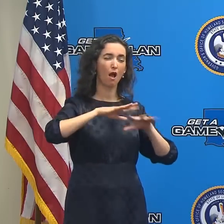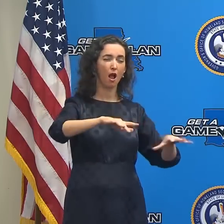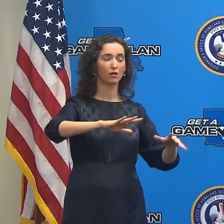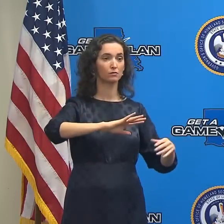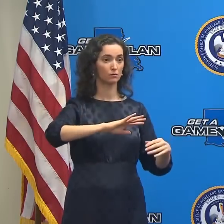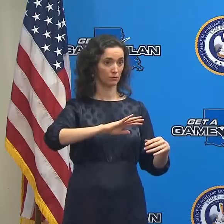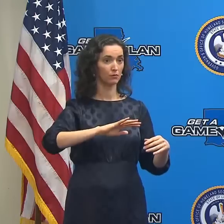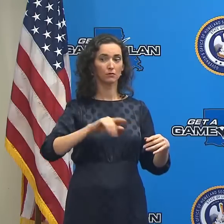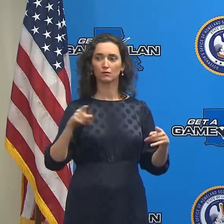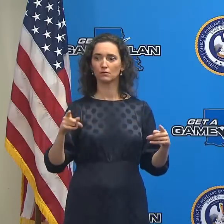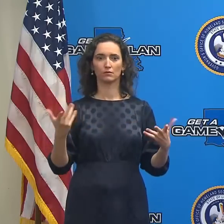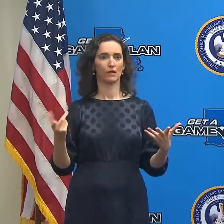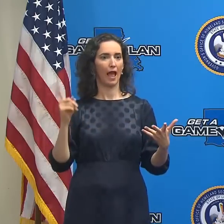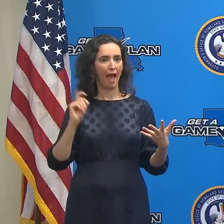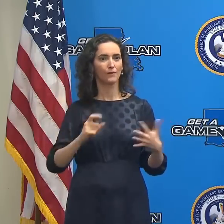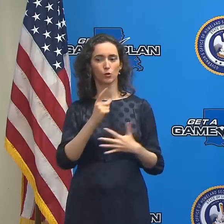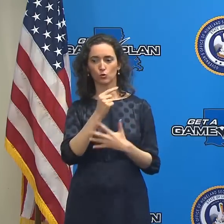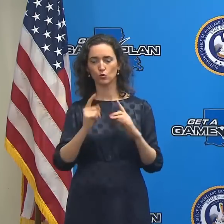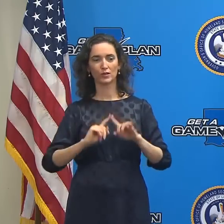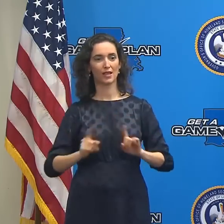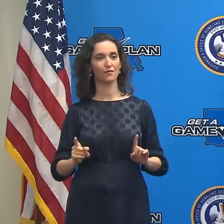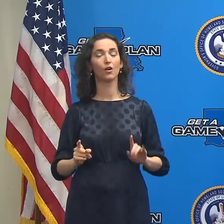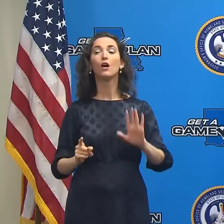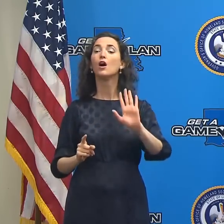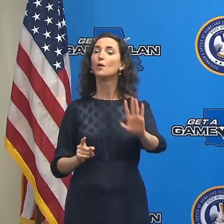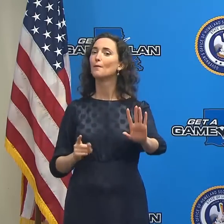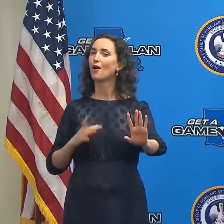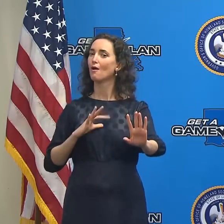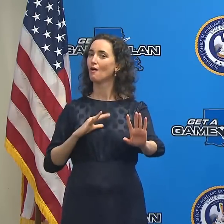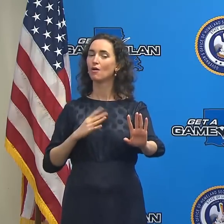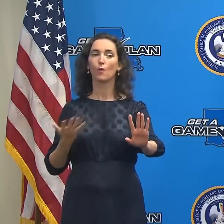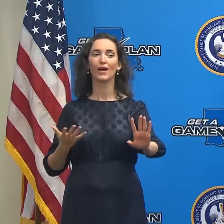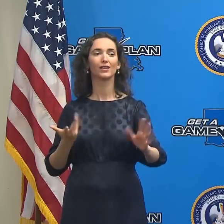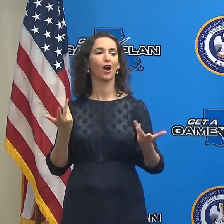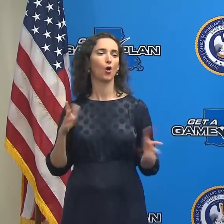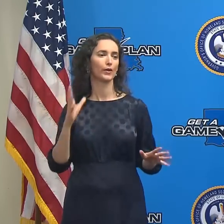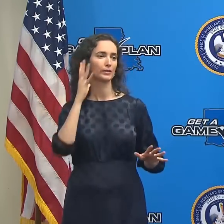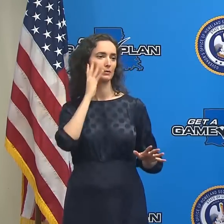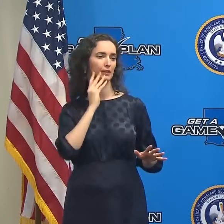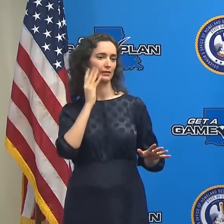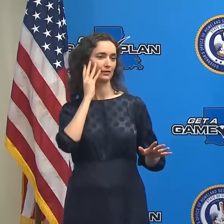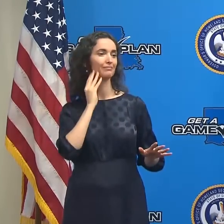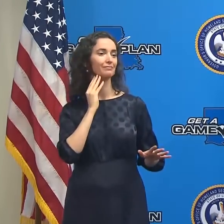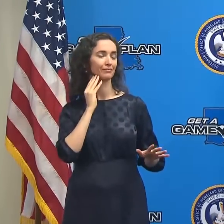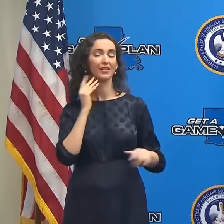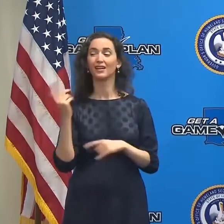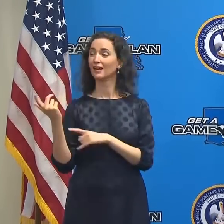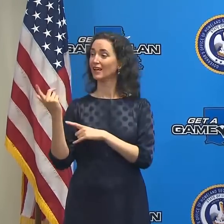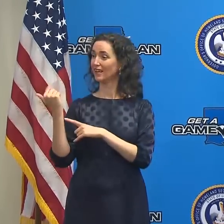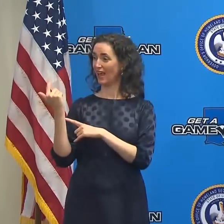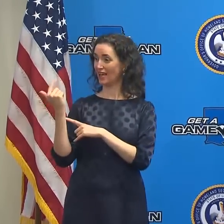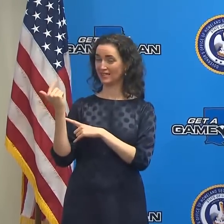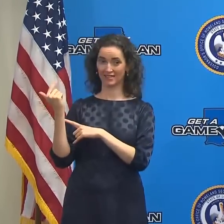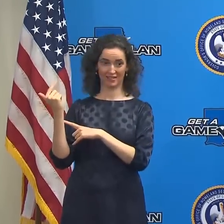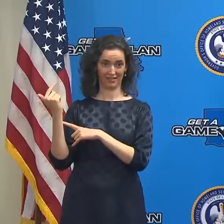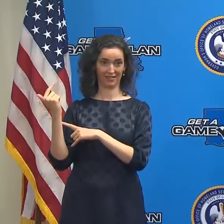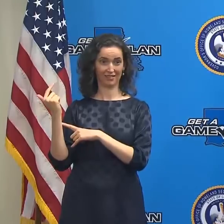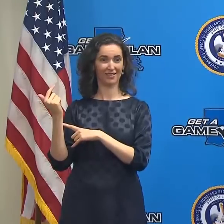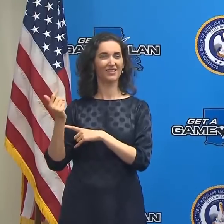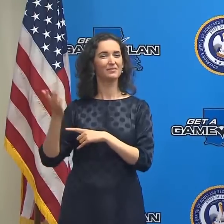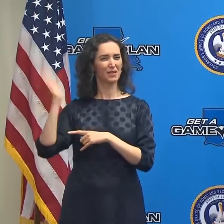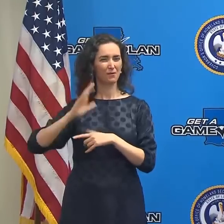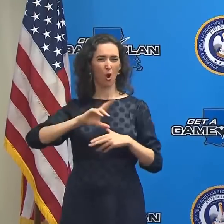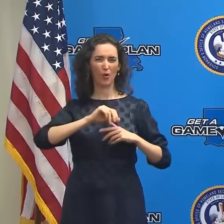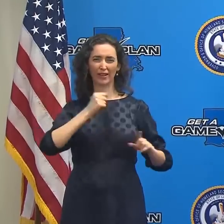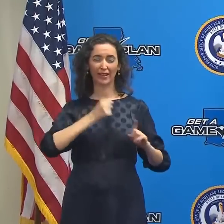The good news is we have experience doing it. And at the height last year, we actually had 20,000